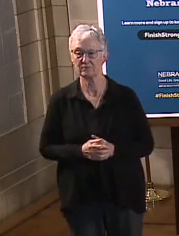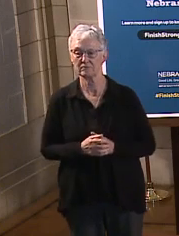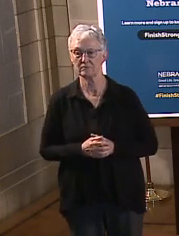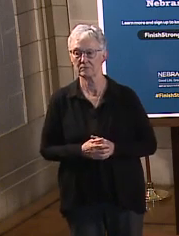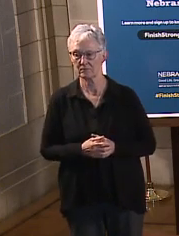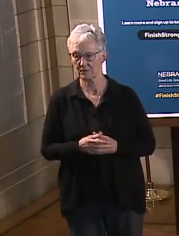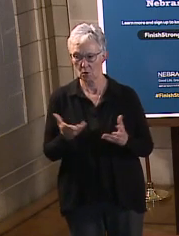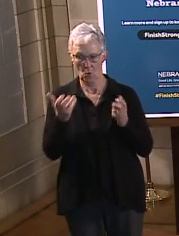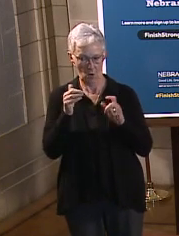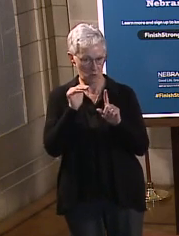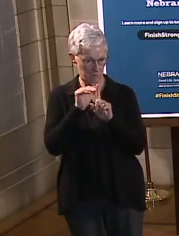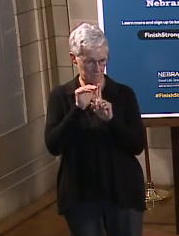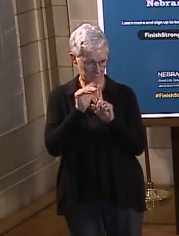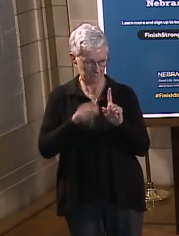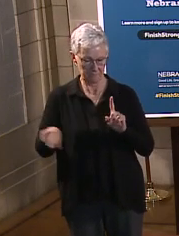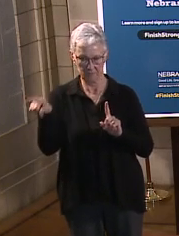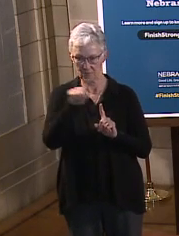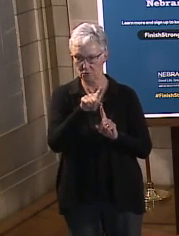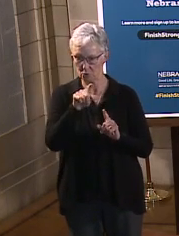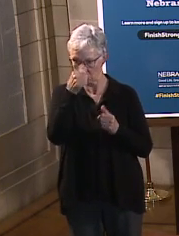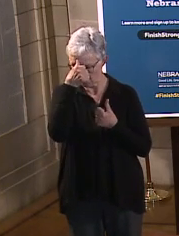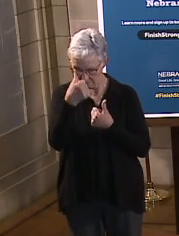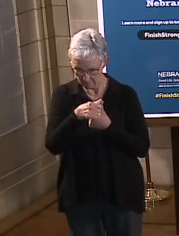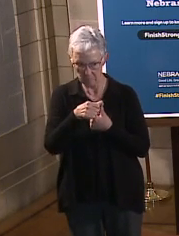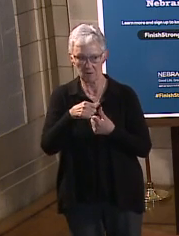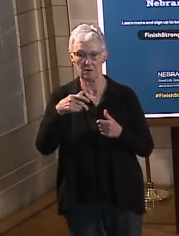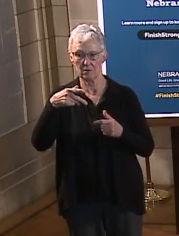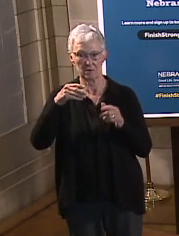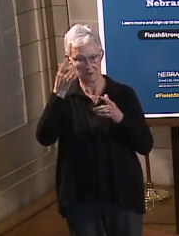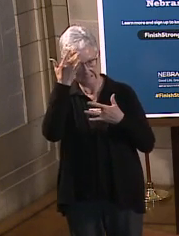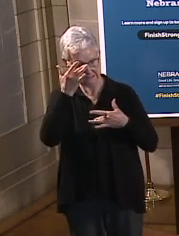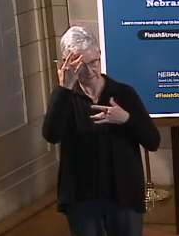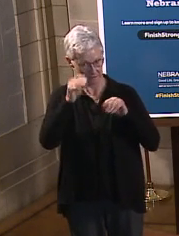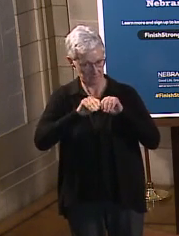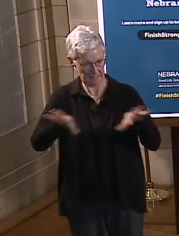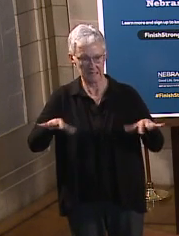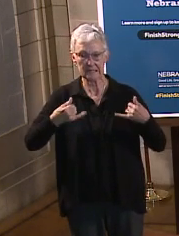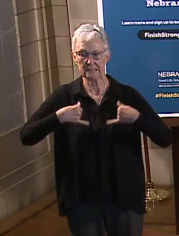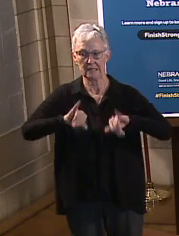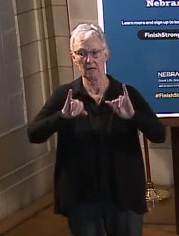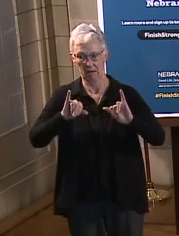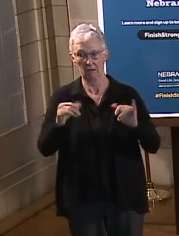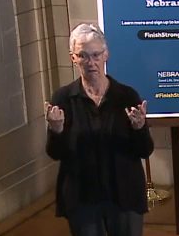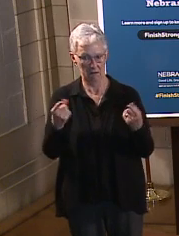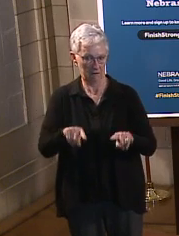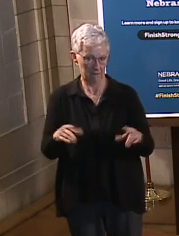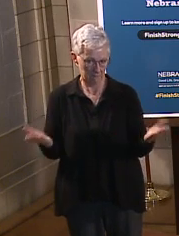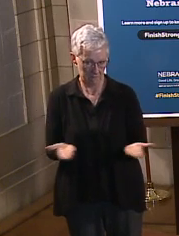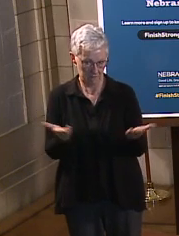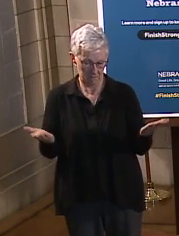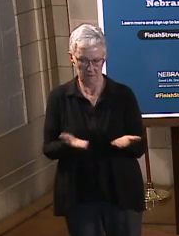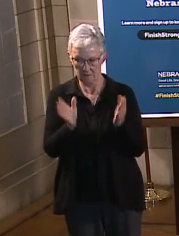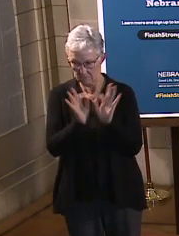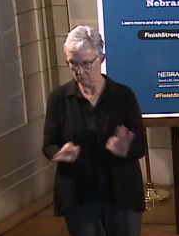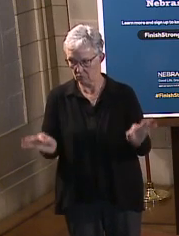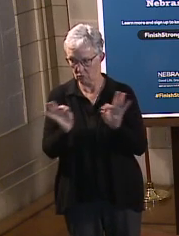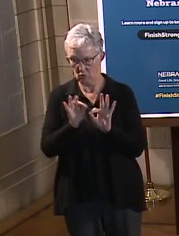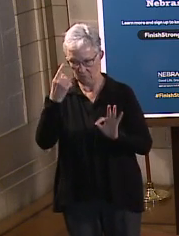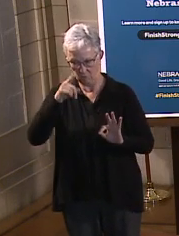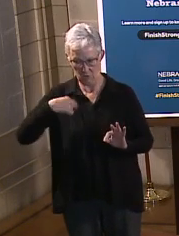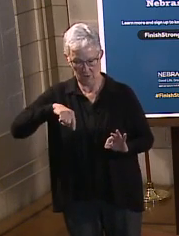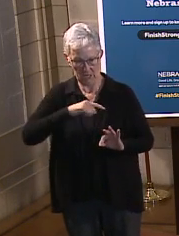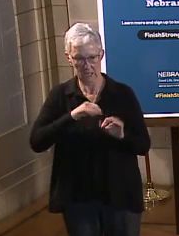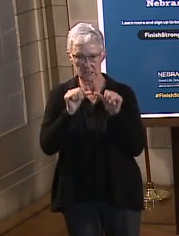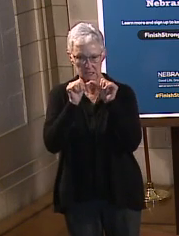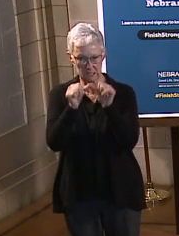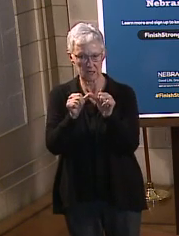that we still do have a pandemic, so it is still important that people continue to follow all the rules and use